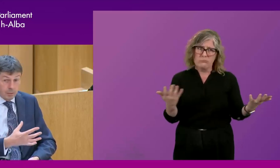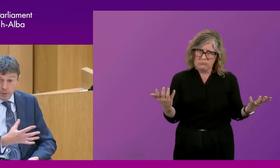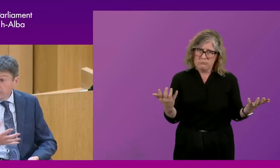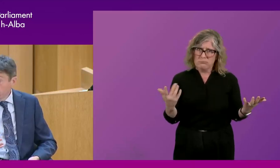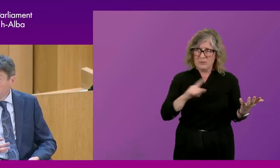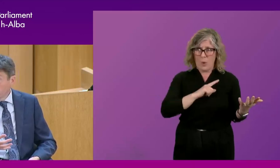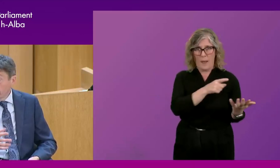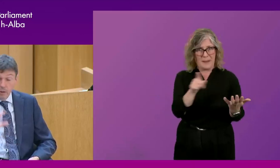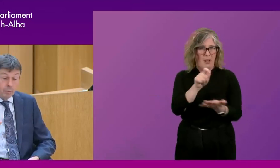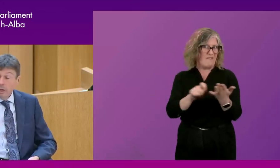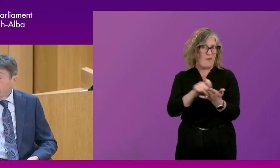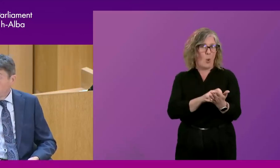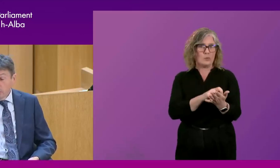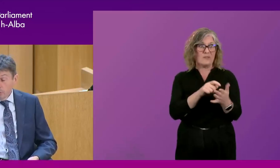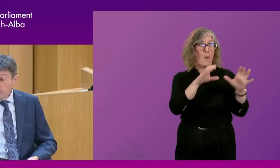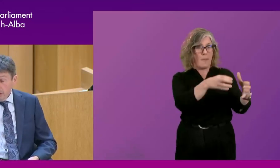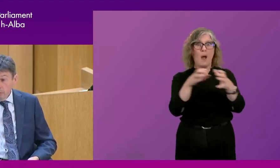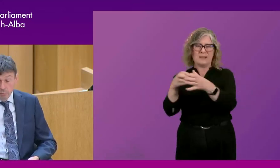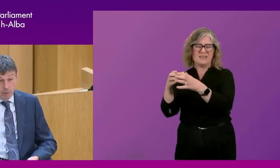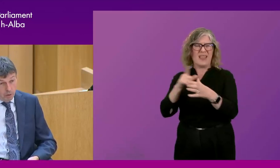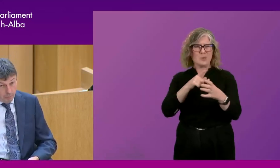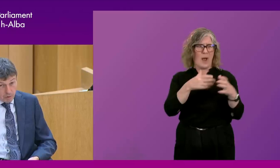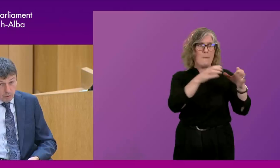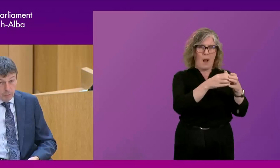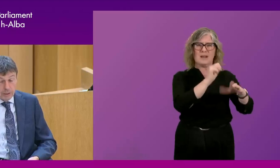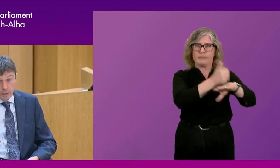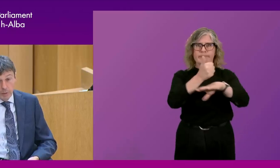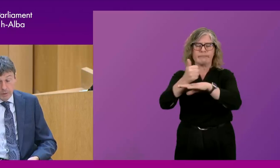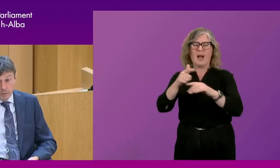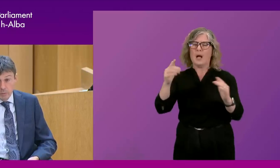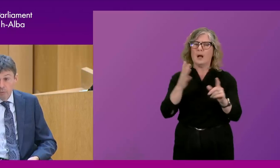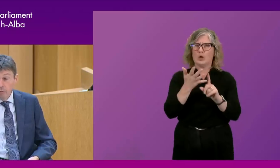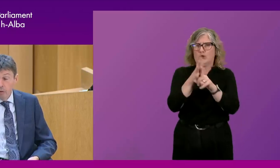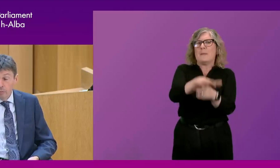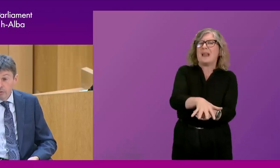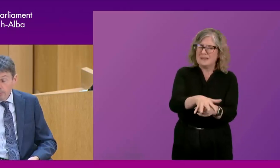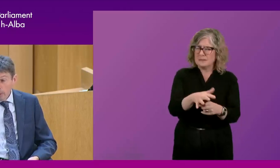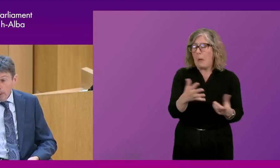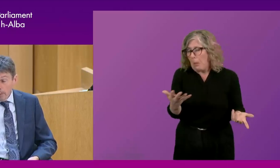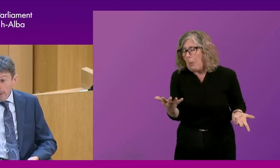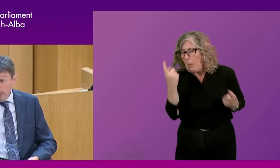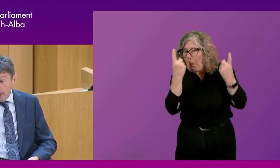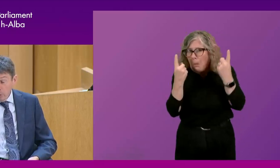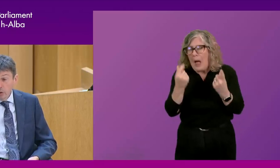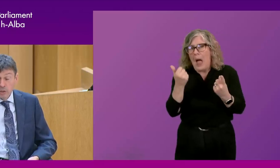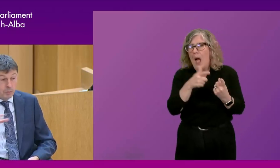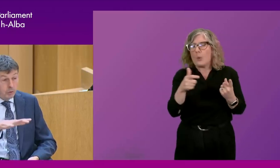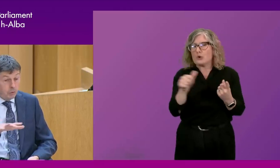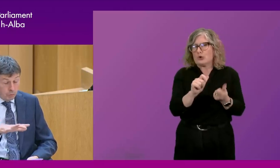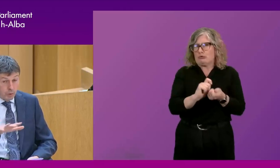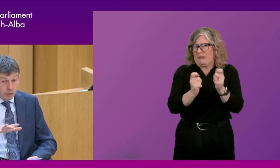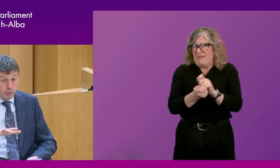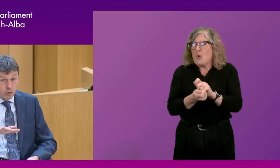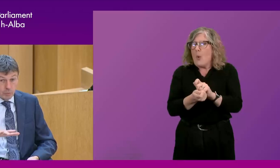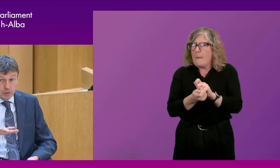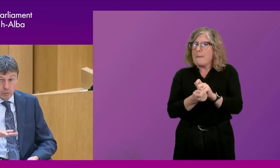parties that parties do dominate. Now, we can go into how much they dominate and perhaps how they should be reformed. But I, I do think there's been